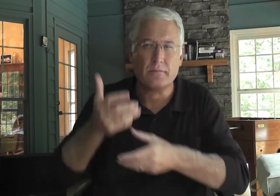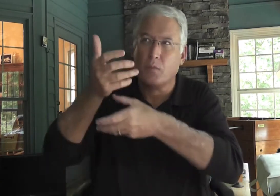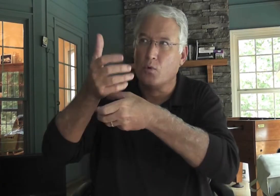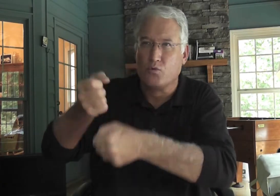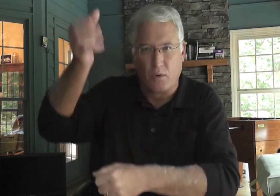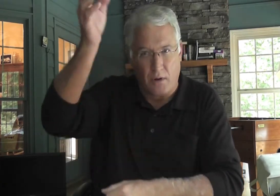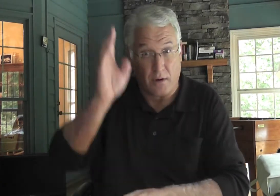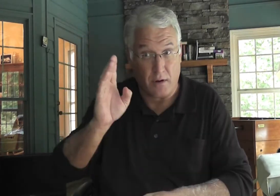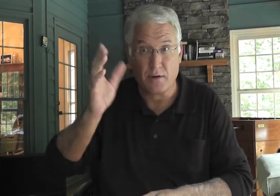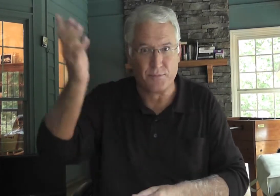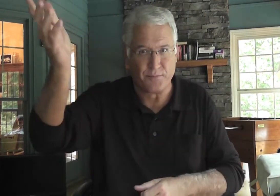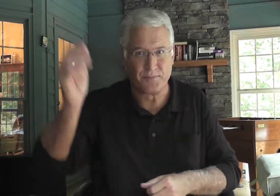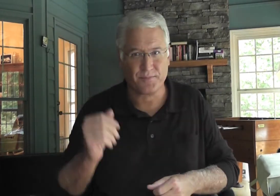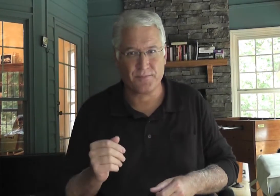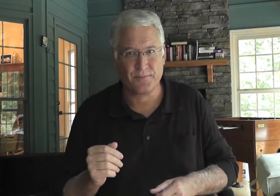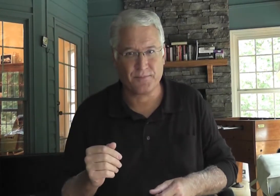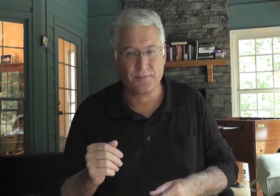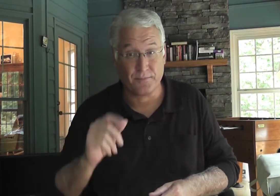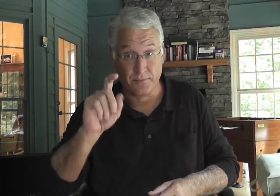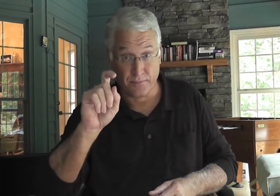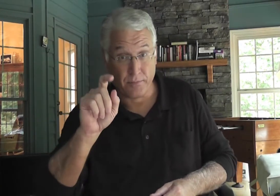all joy. And that's to hold on to God.